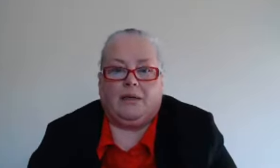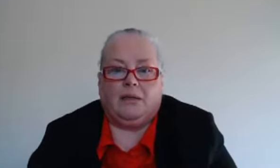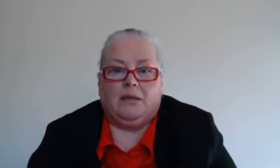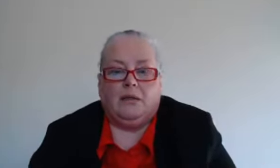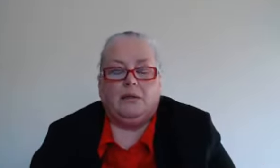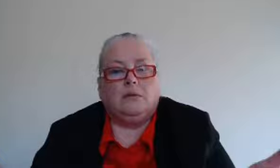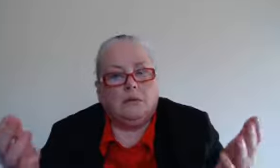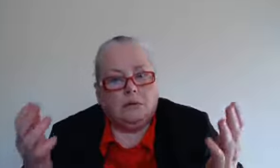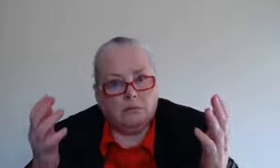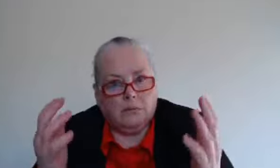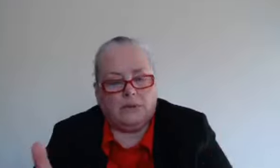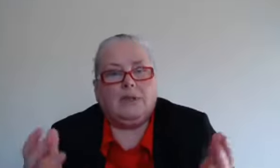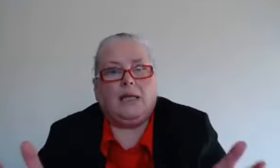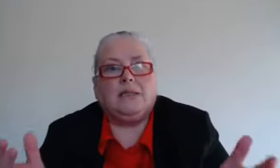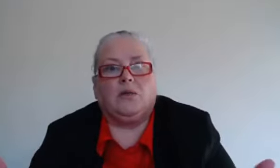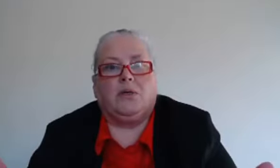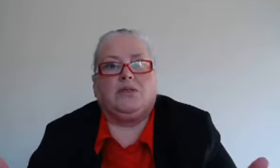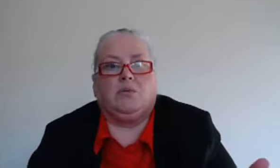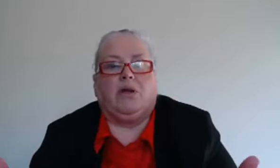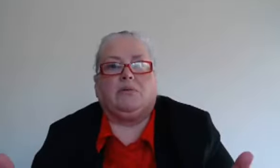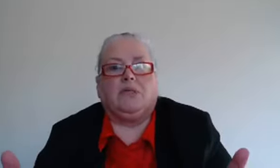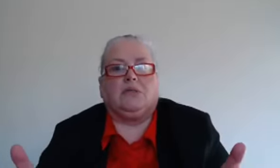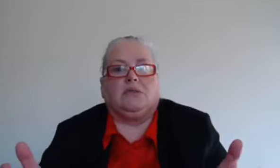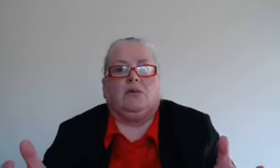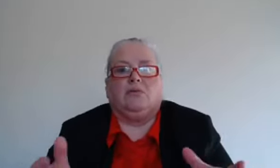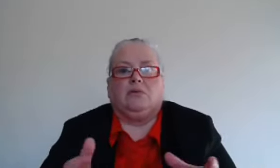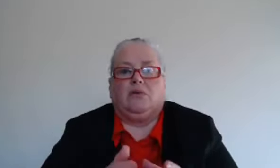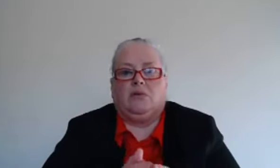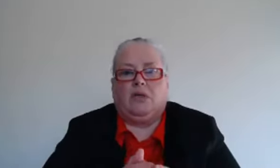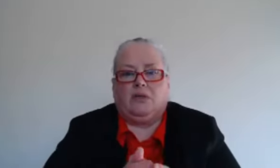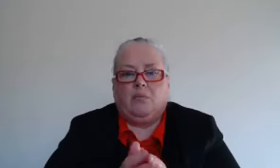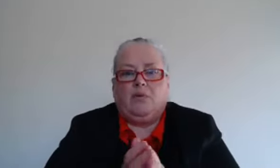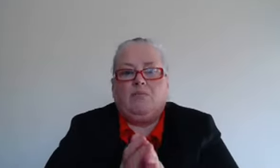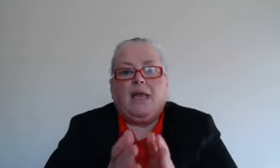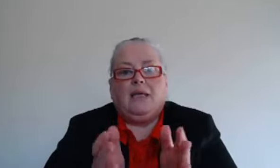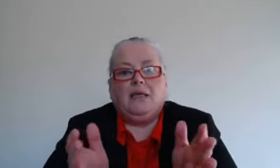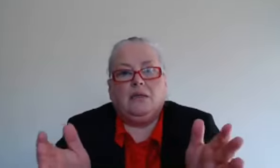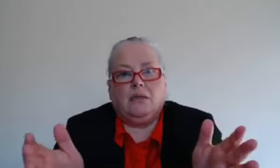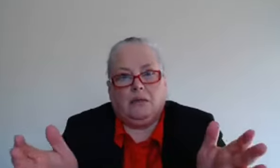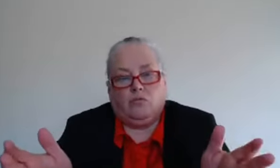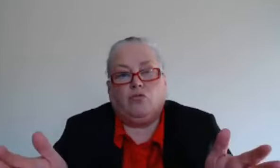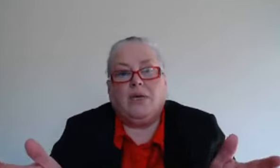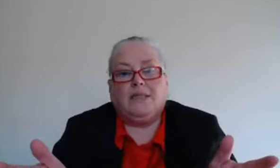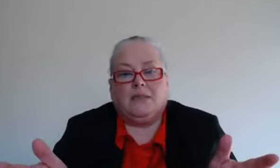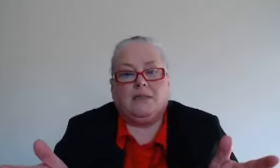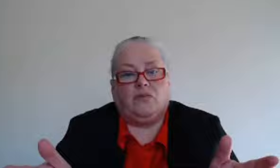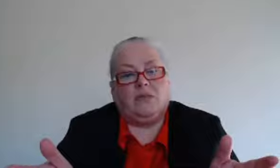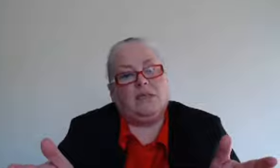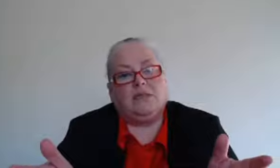that's the question we have to ask yourself and there can be many reasons for this